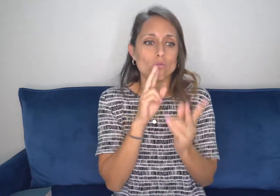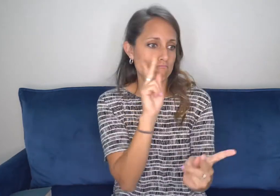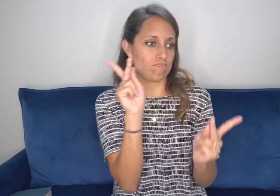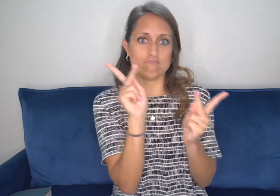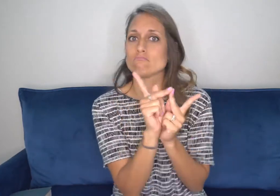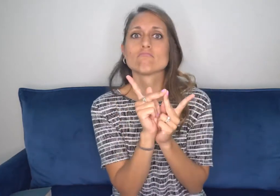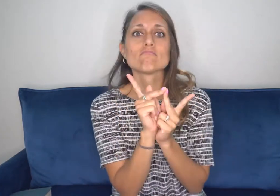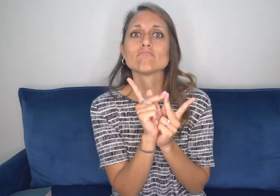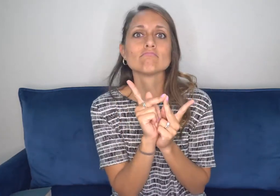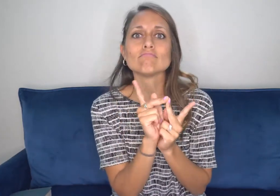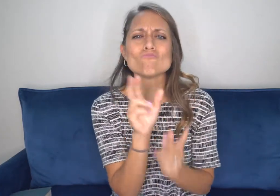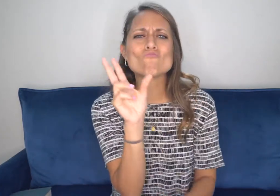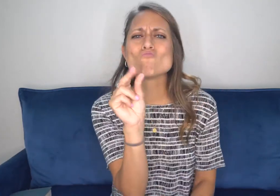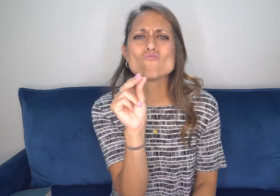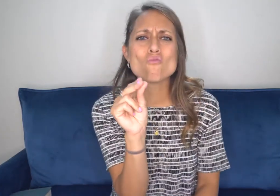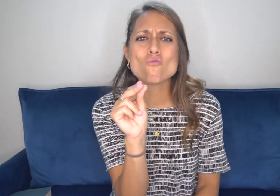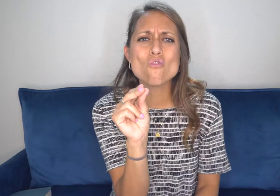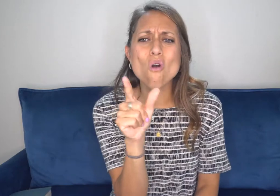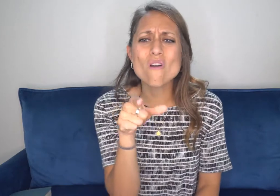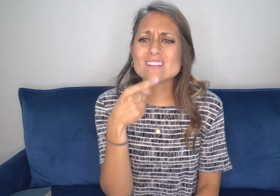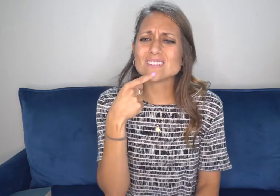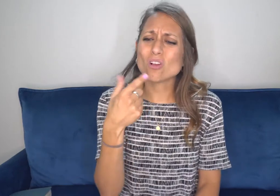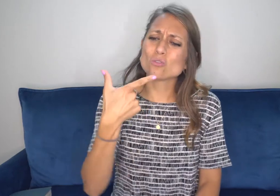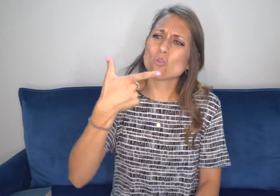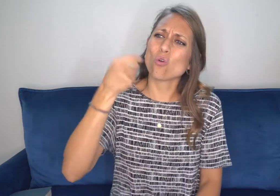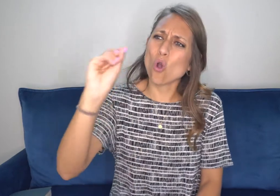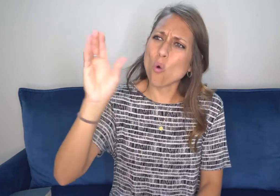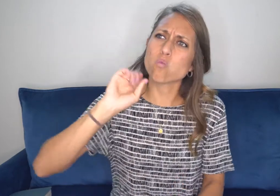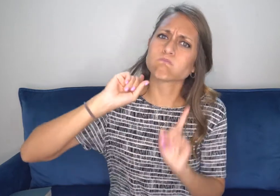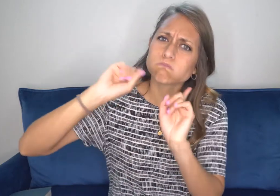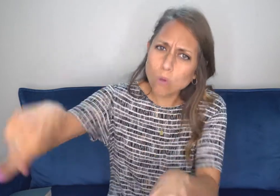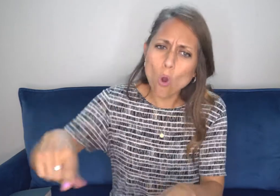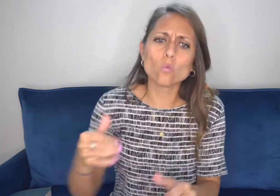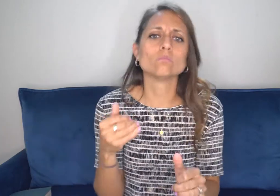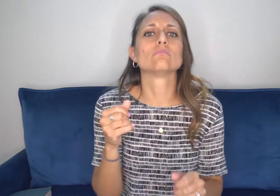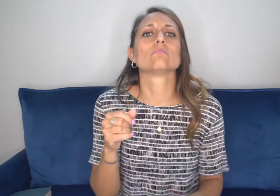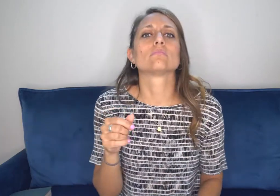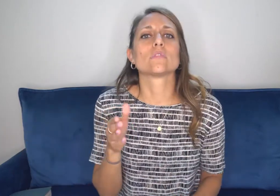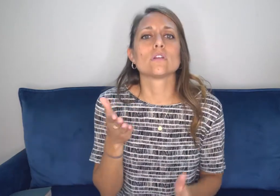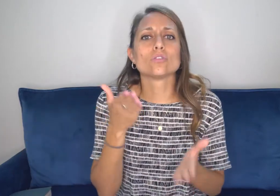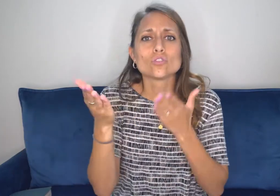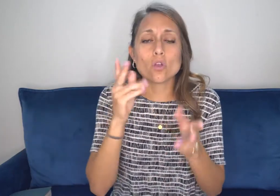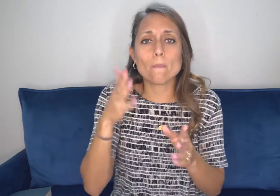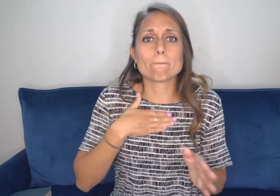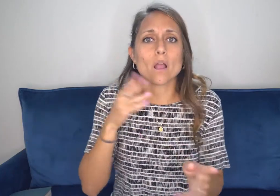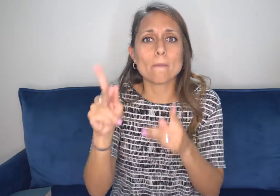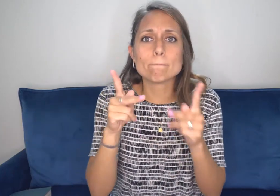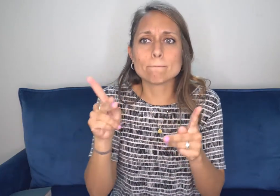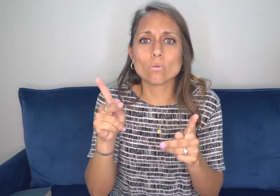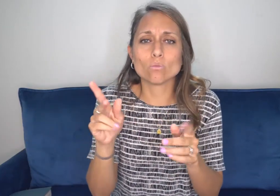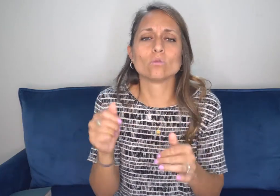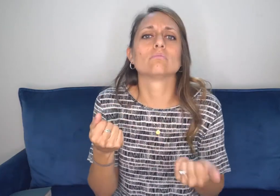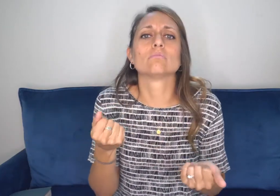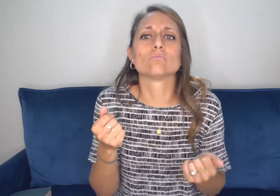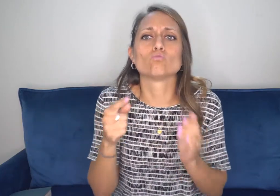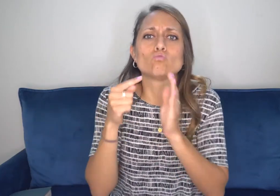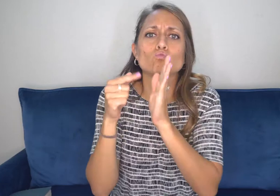I just want to encourage you guys to remember that Jesus does not require perfection. He doesn't. He says to